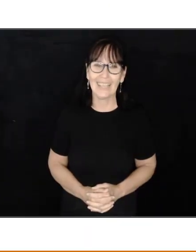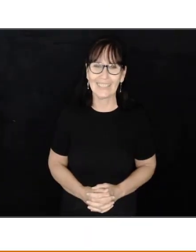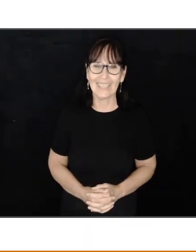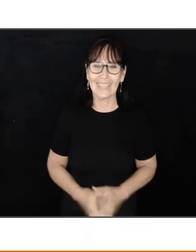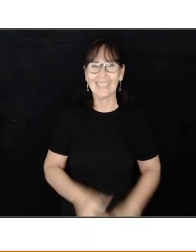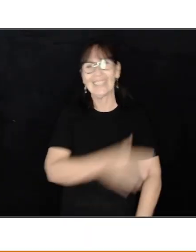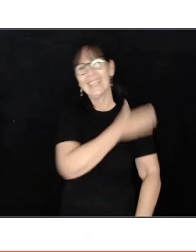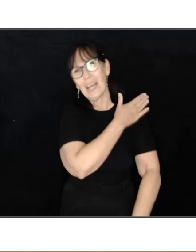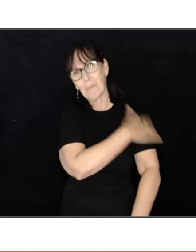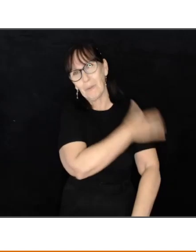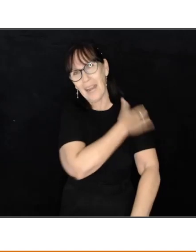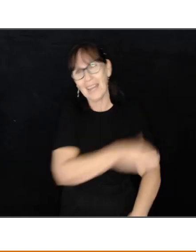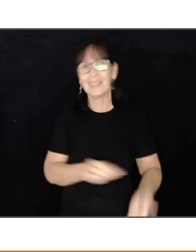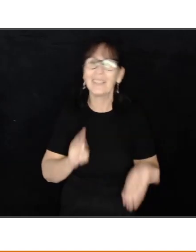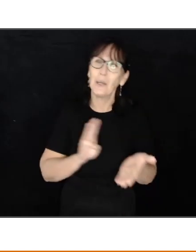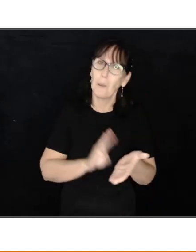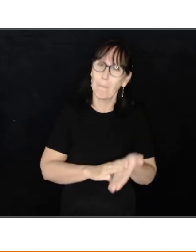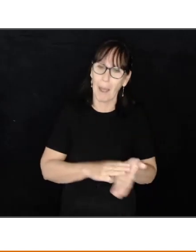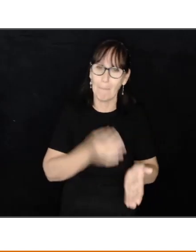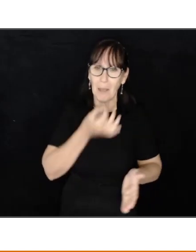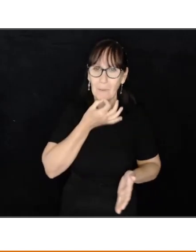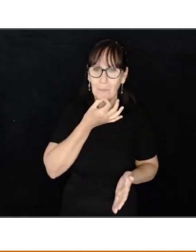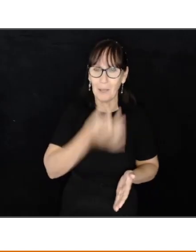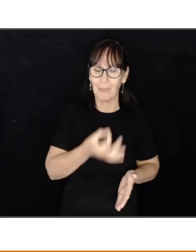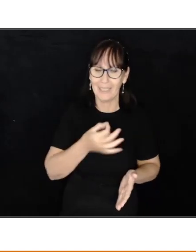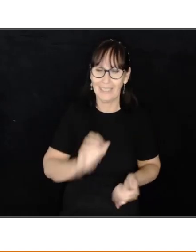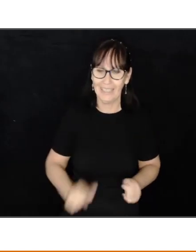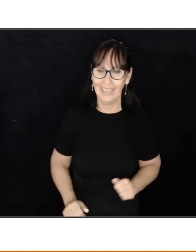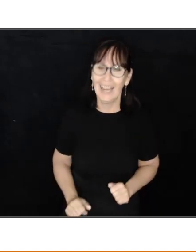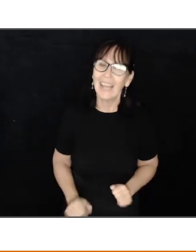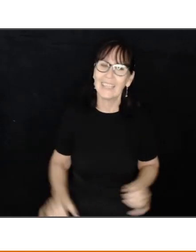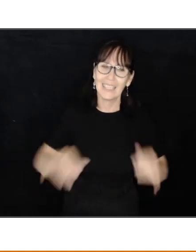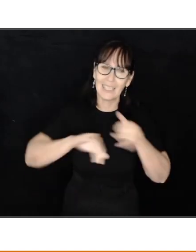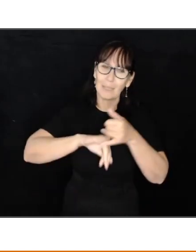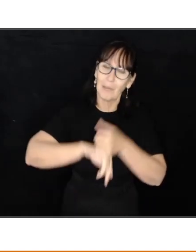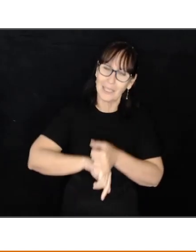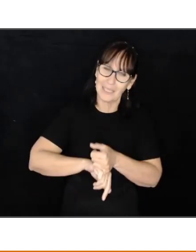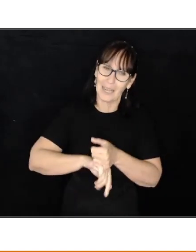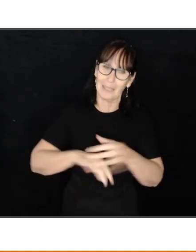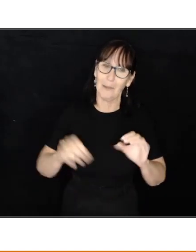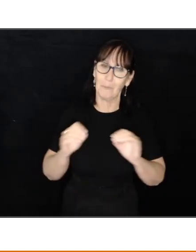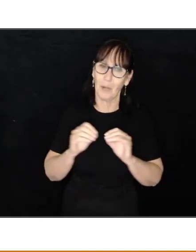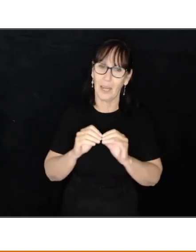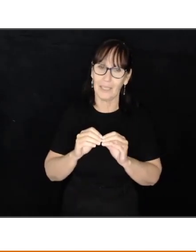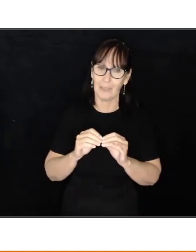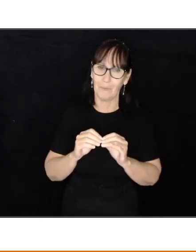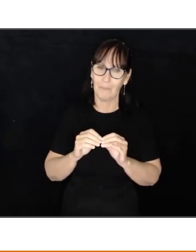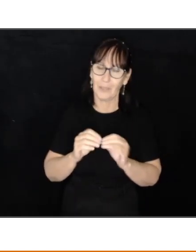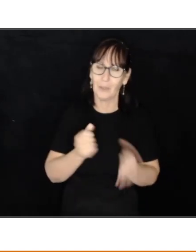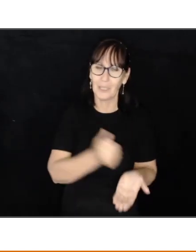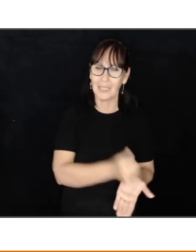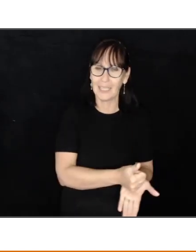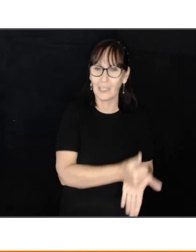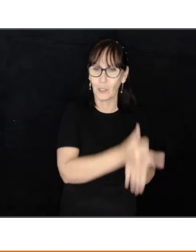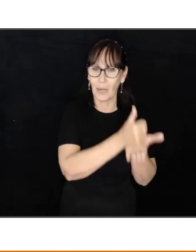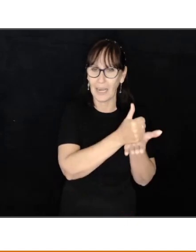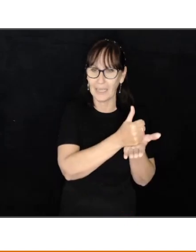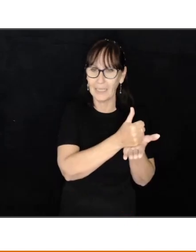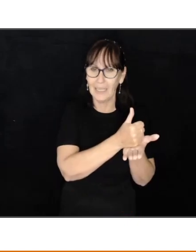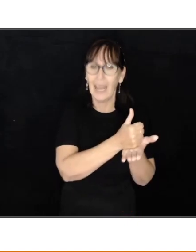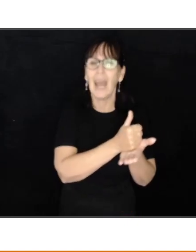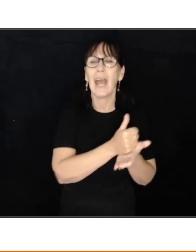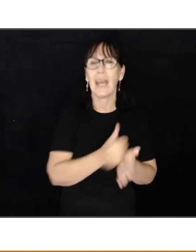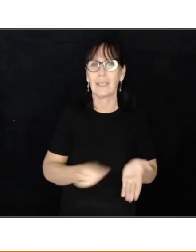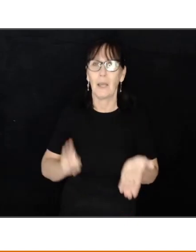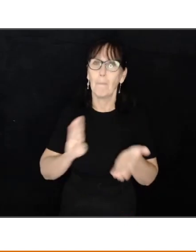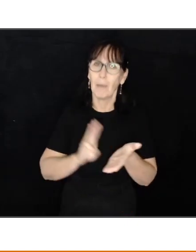Okay, a proud mum moment. This is my son Bryden, who is a teacher aide